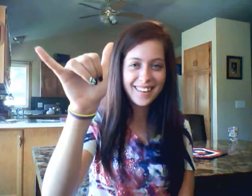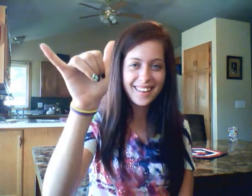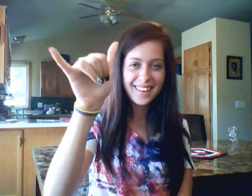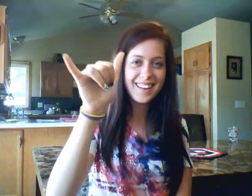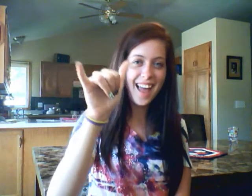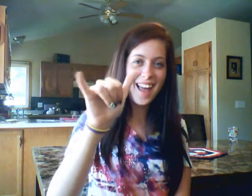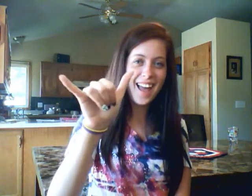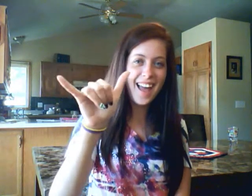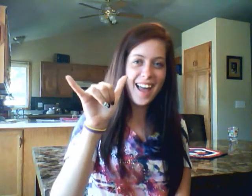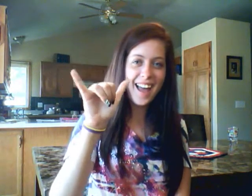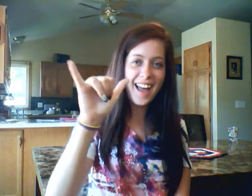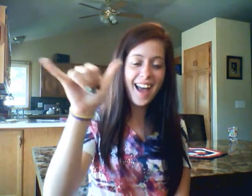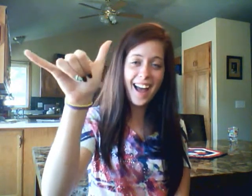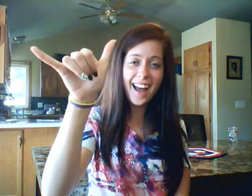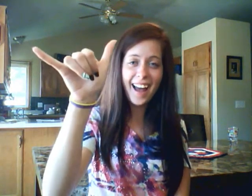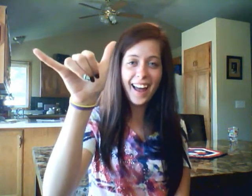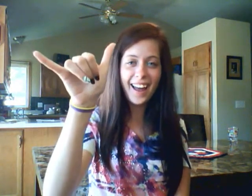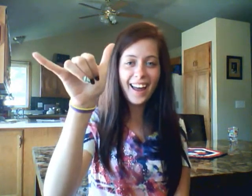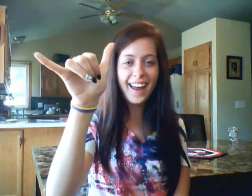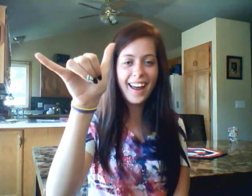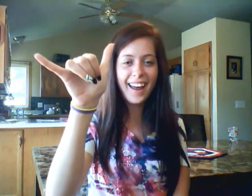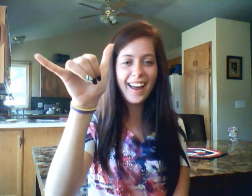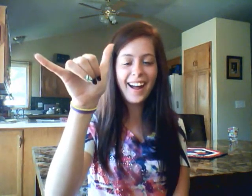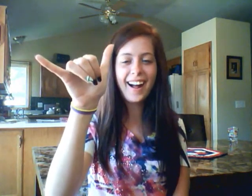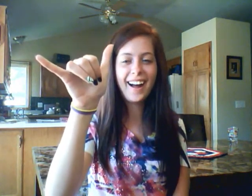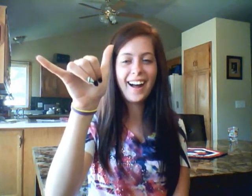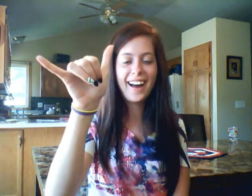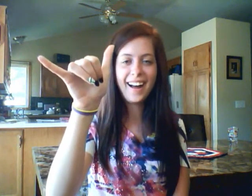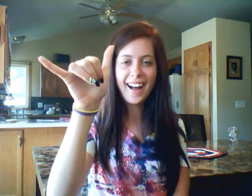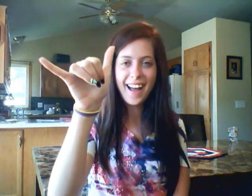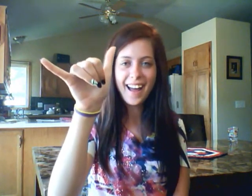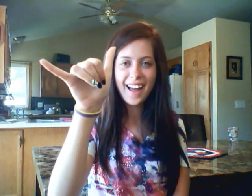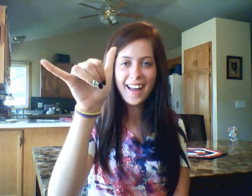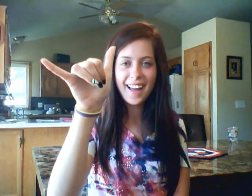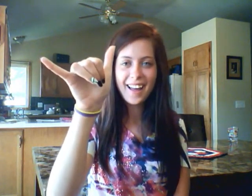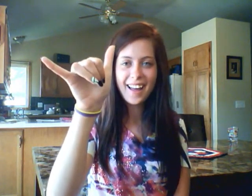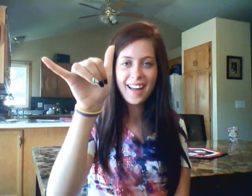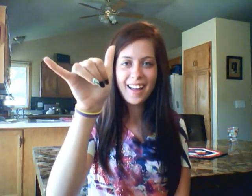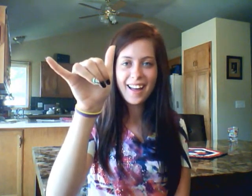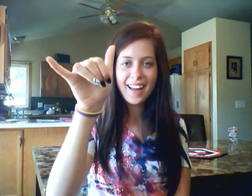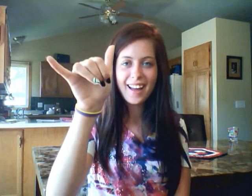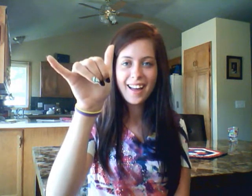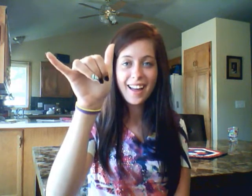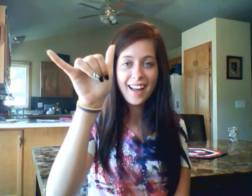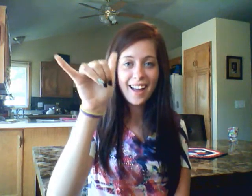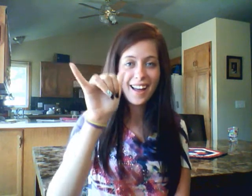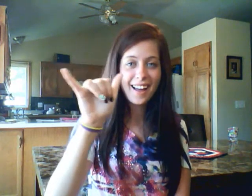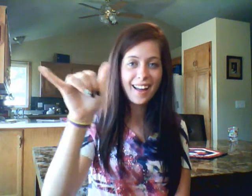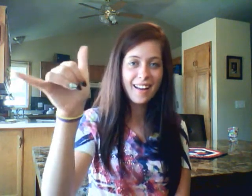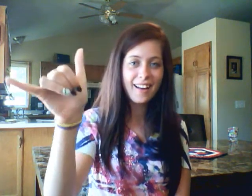And I want my just to be by your